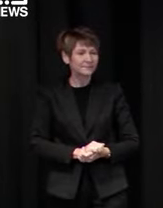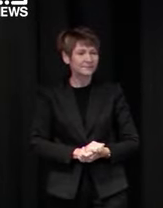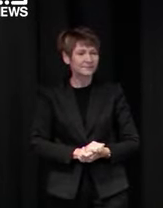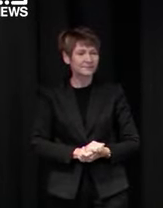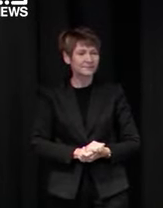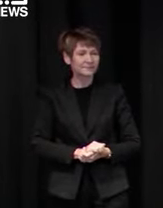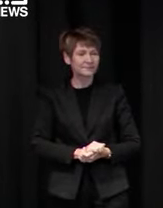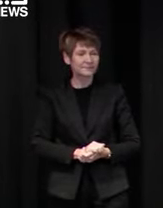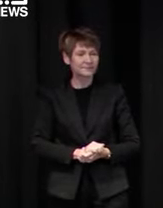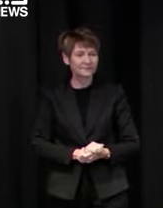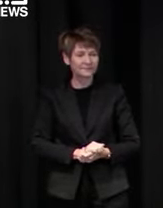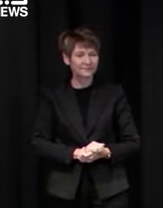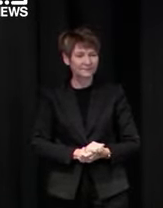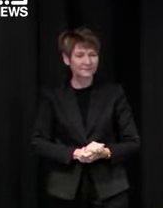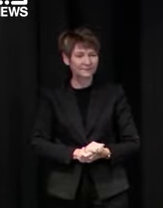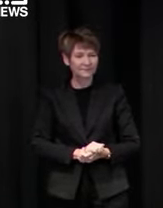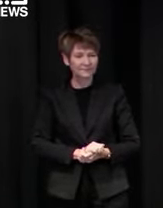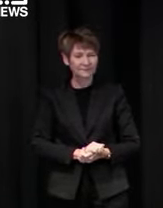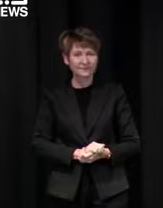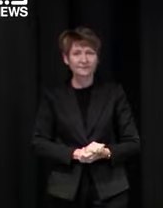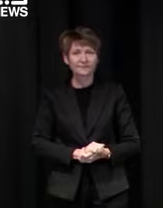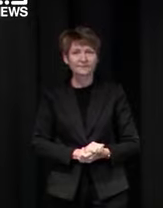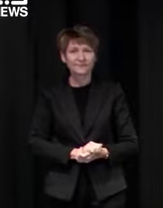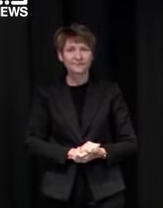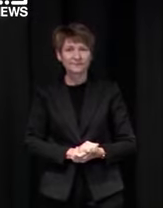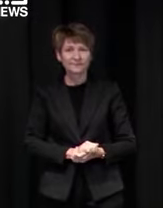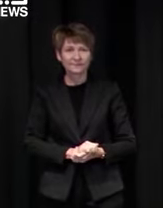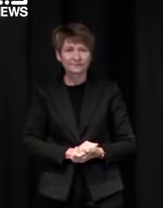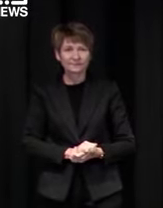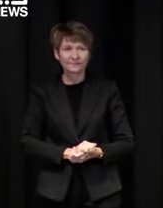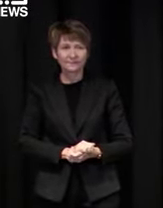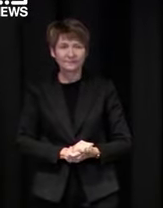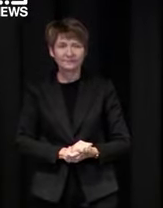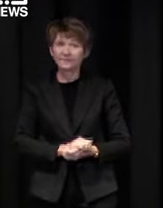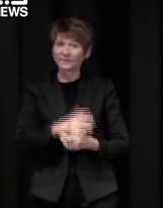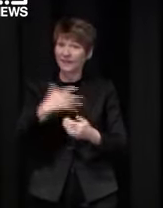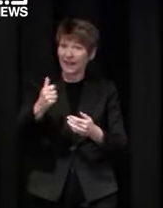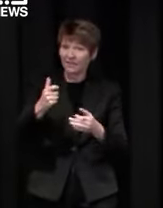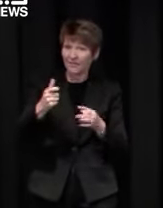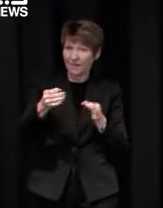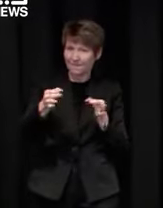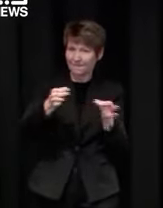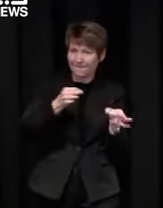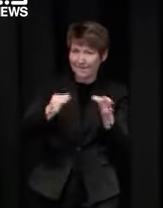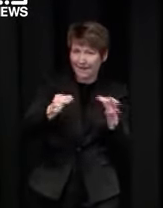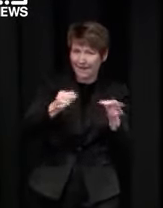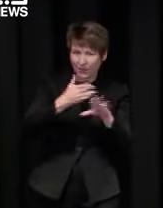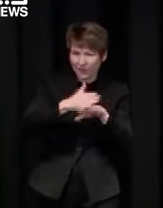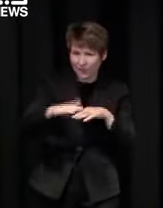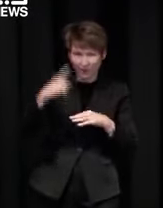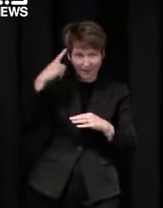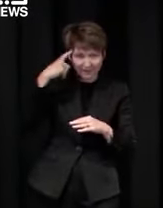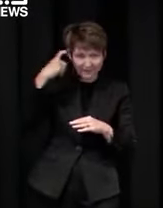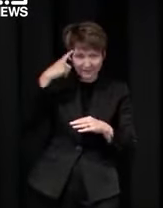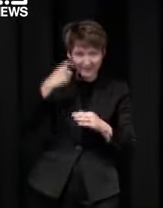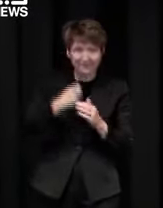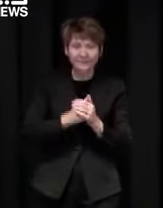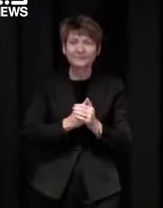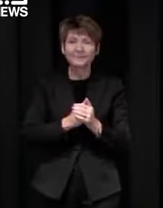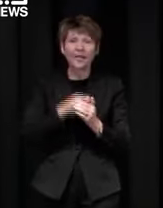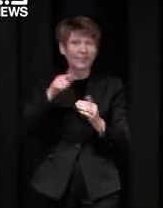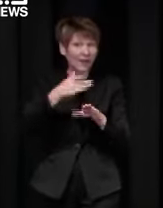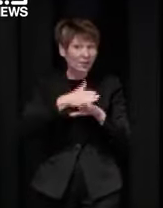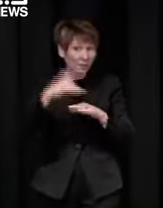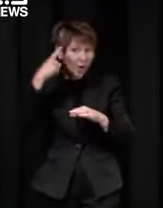as the premier indicated today we're announcing a plan for a series of vaccinated economy trials in regional Victoria